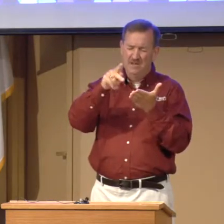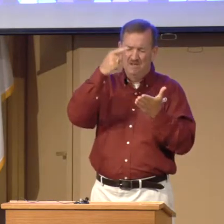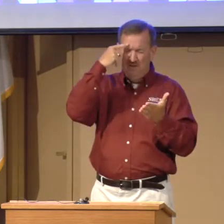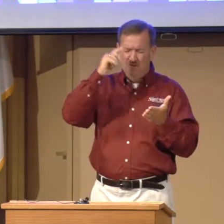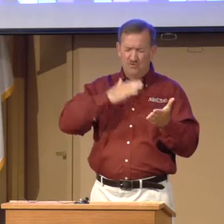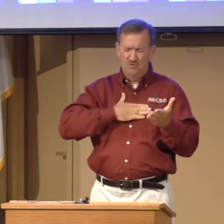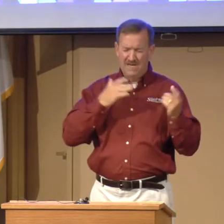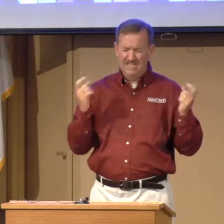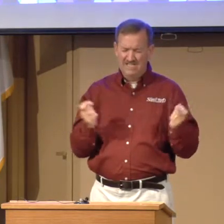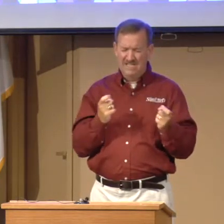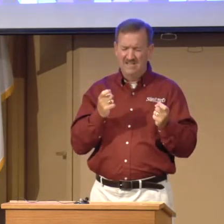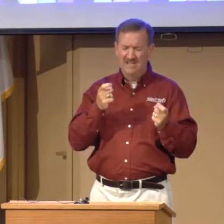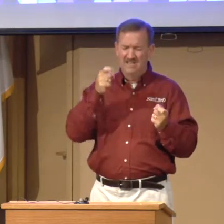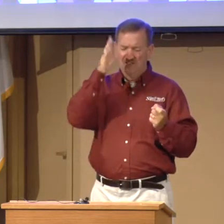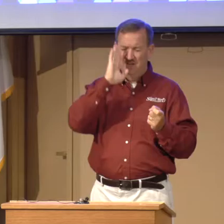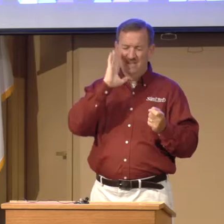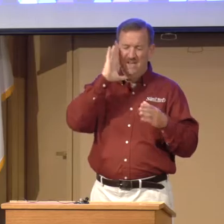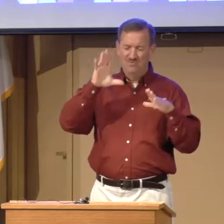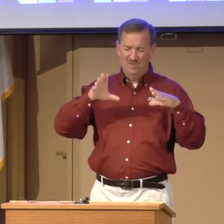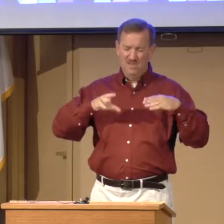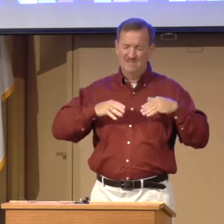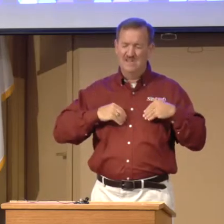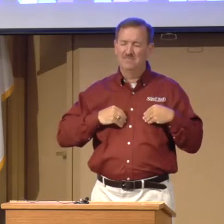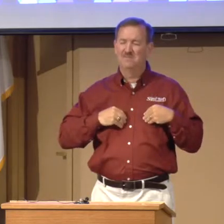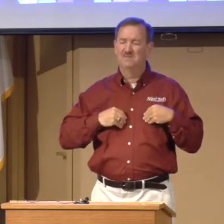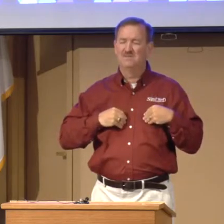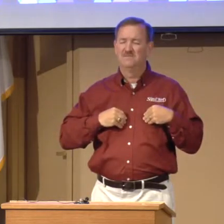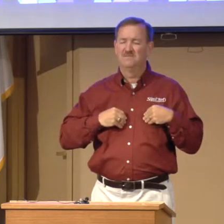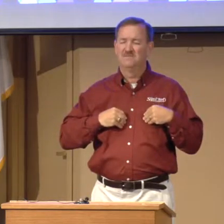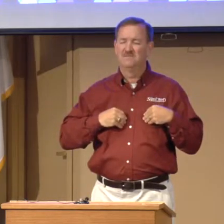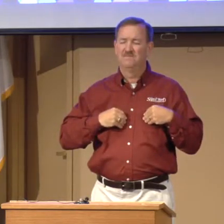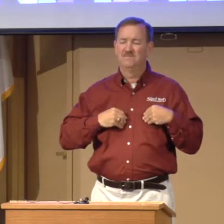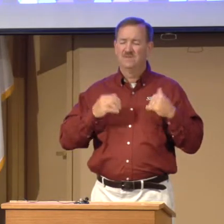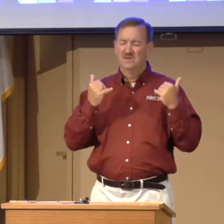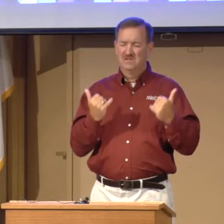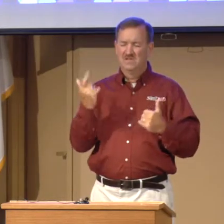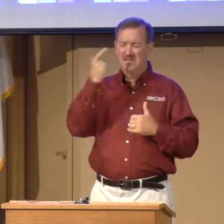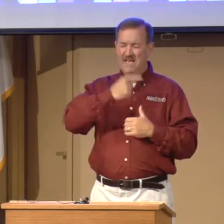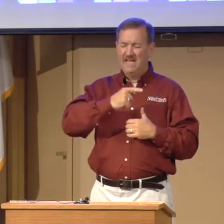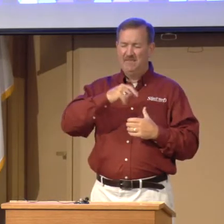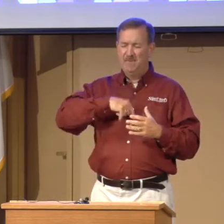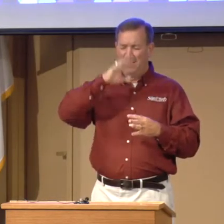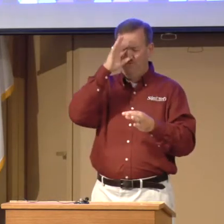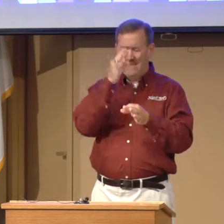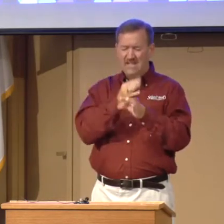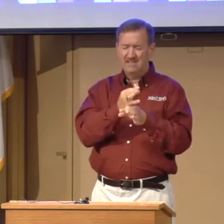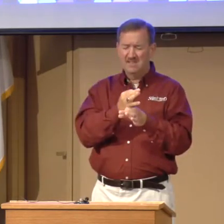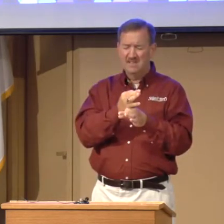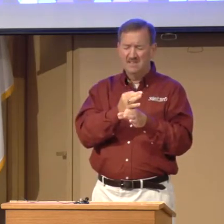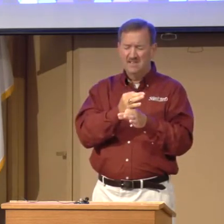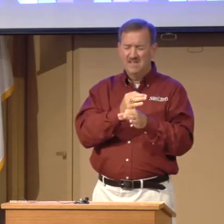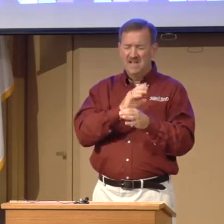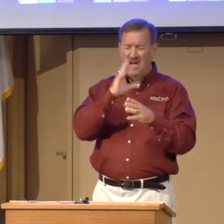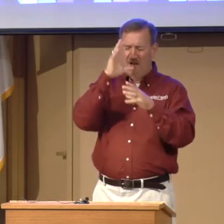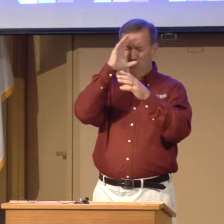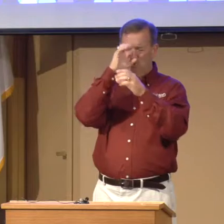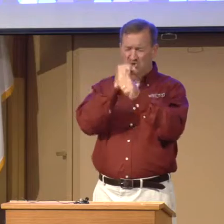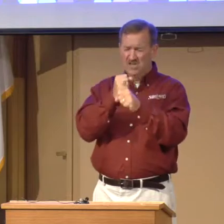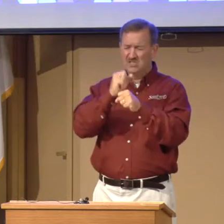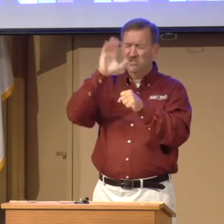for my sin that God will accept. Today, by faith, I will trust